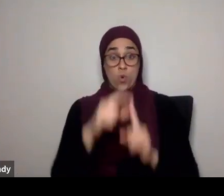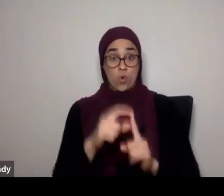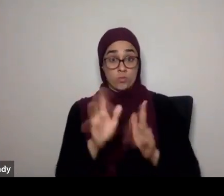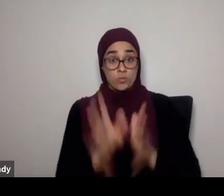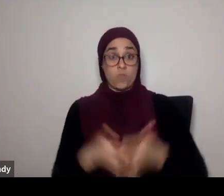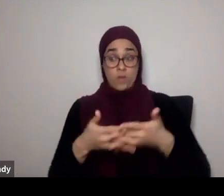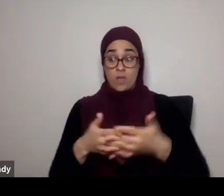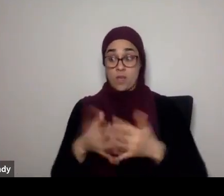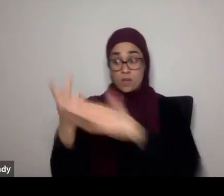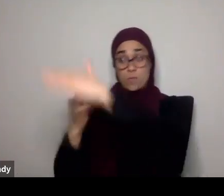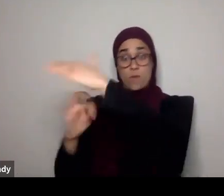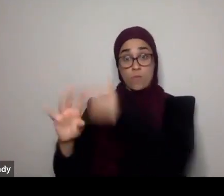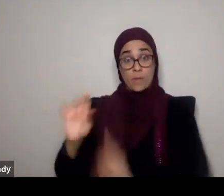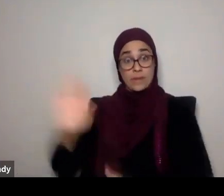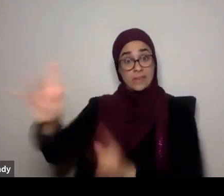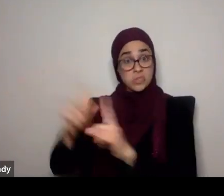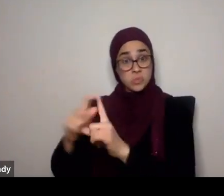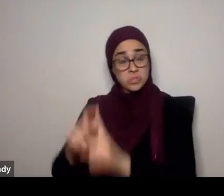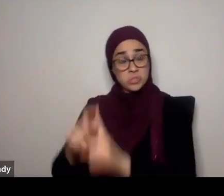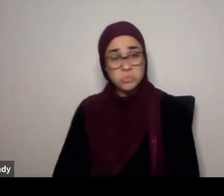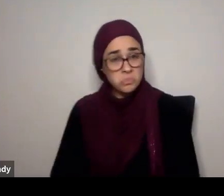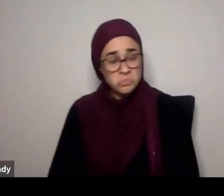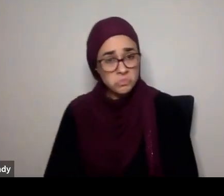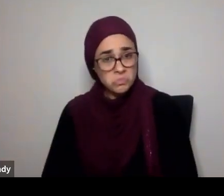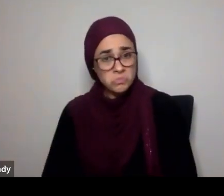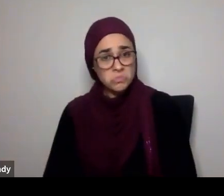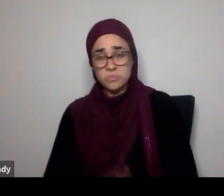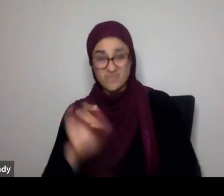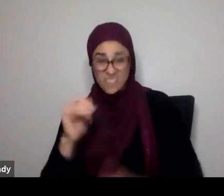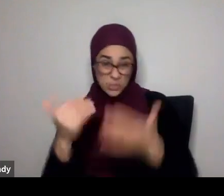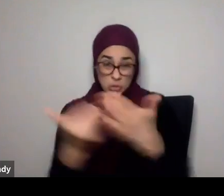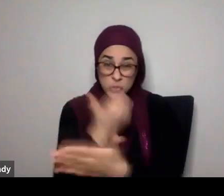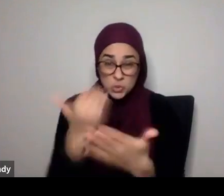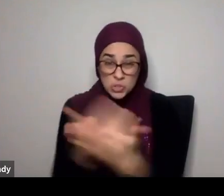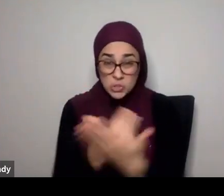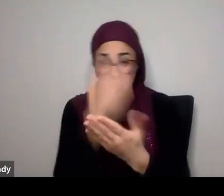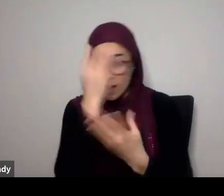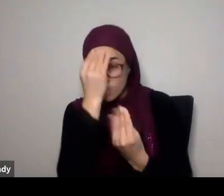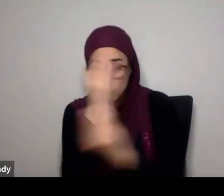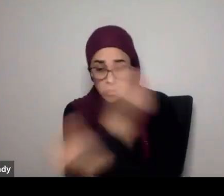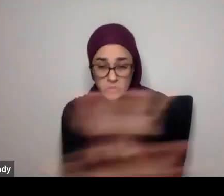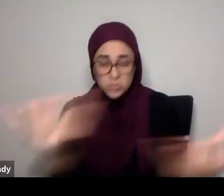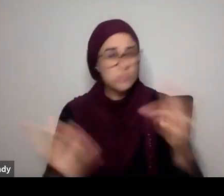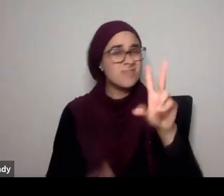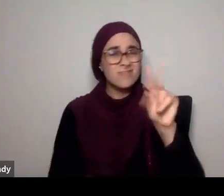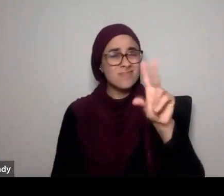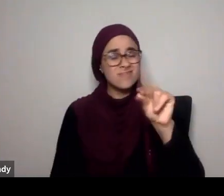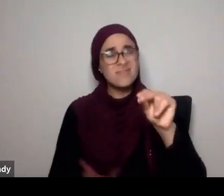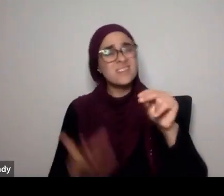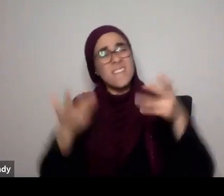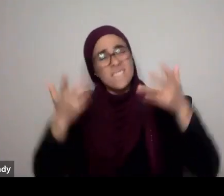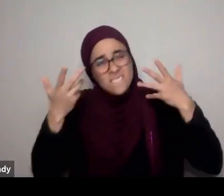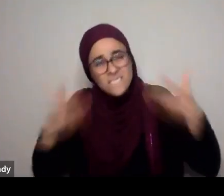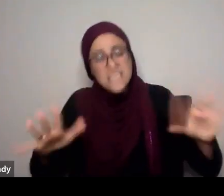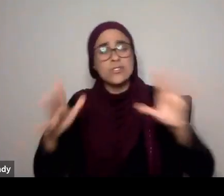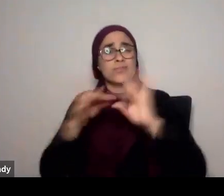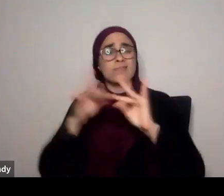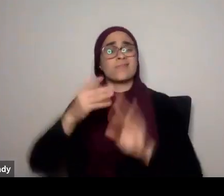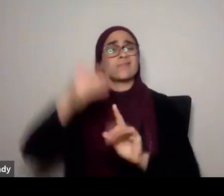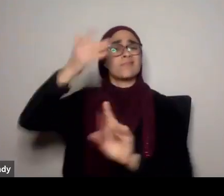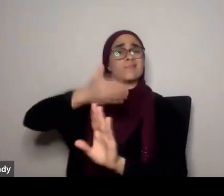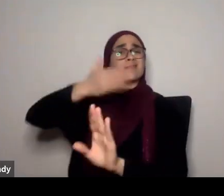this is not foreign to any of you, this is mentioned in the earlier scrolls, in all the books that have come before.